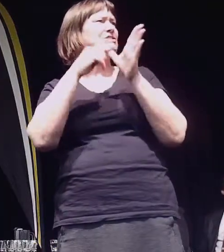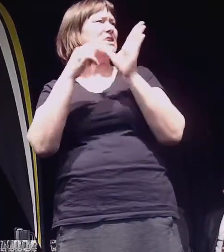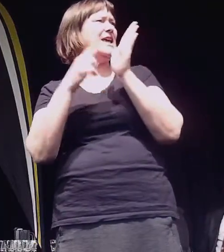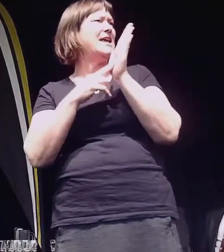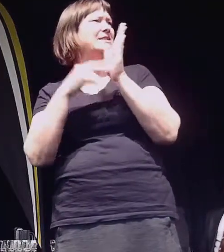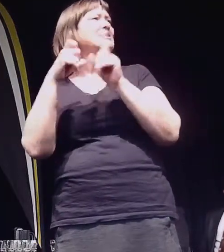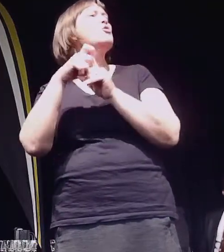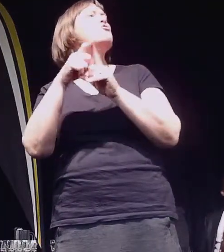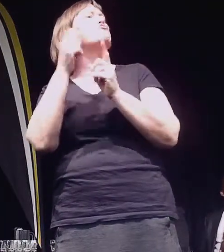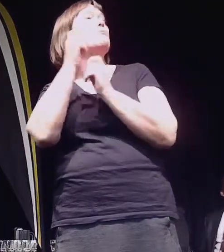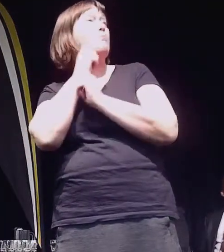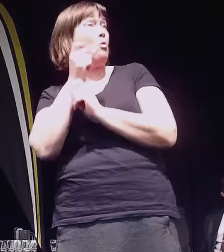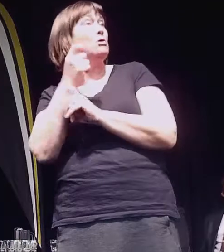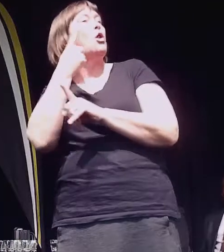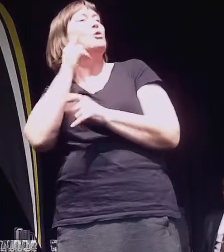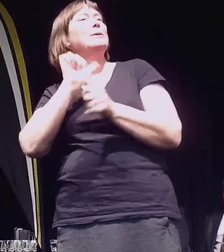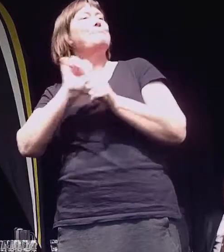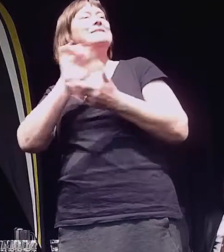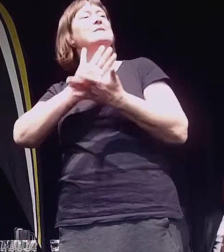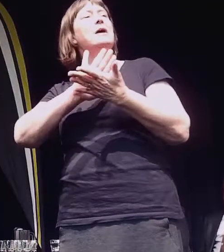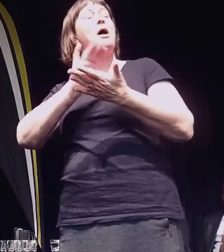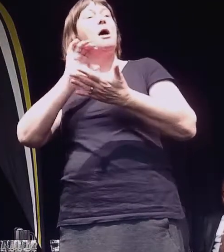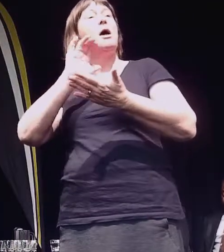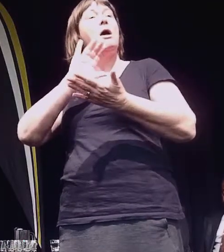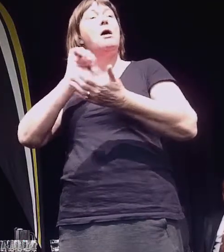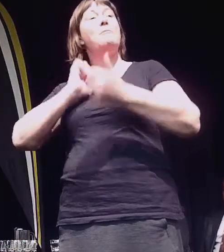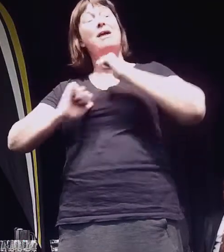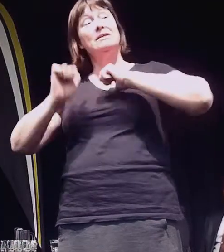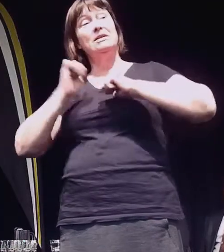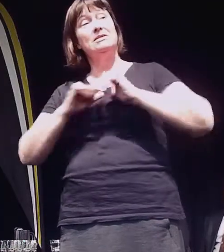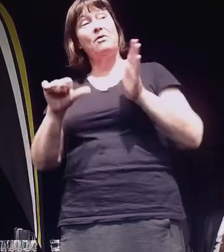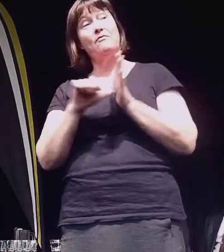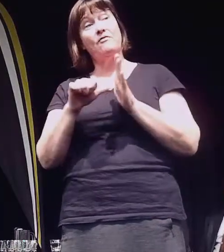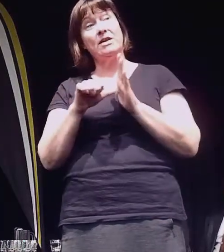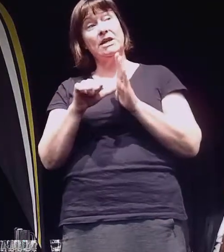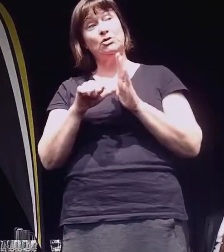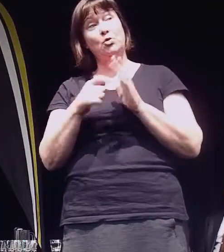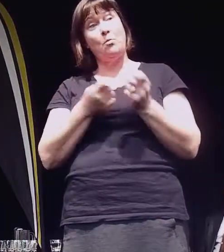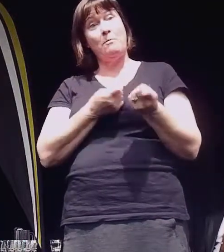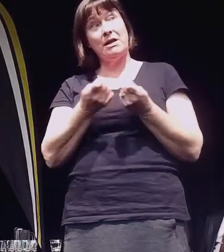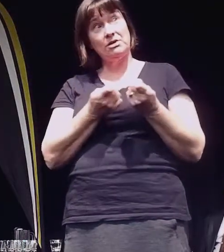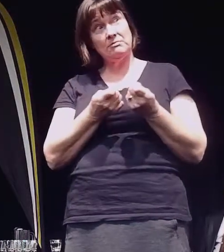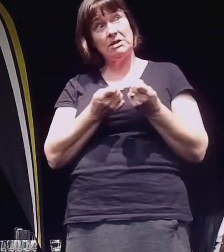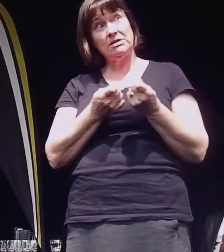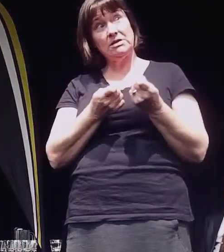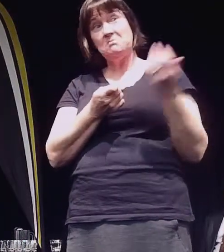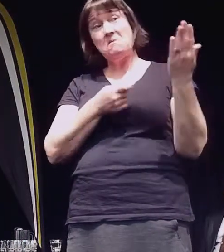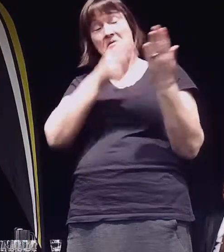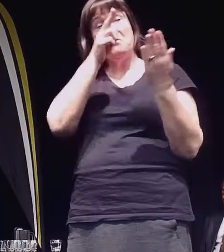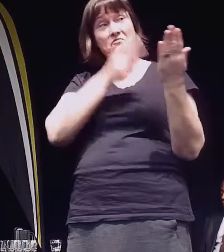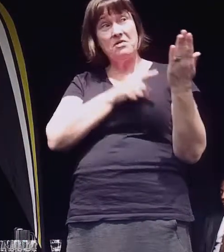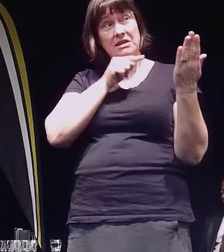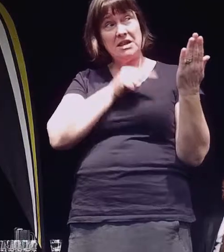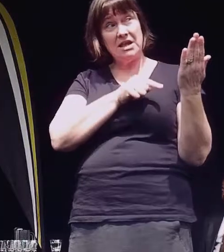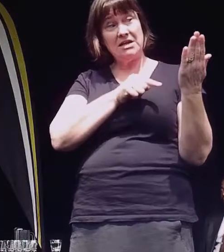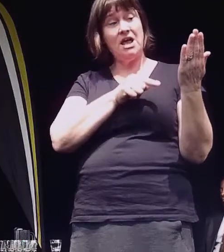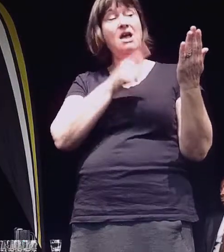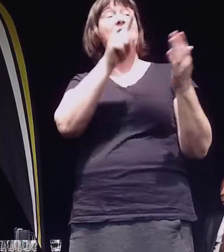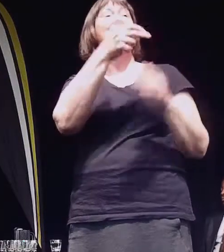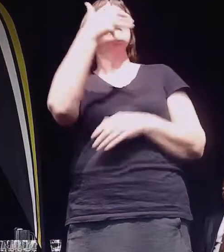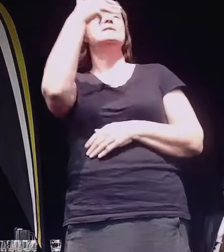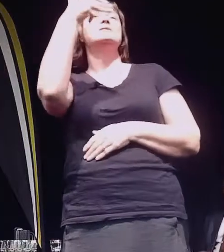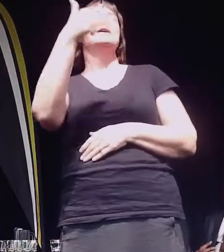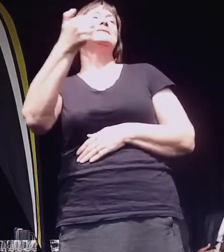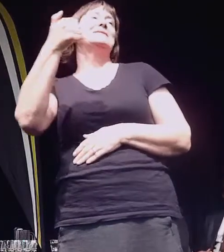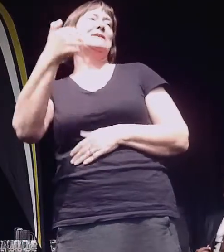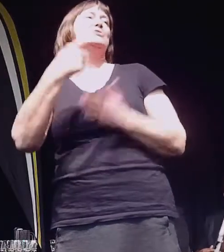financial management. If I become mayor, I would make sure that Palmerston North implements all 96 recommendations